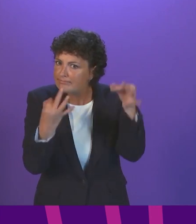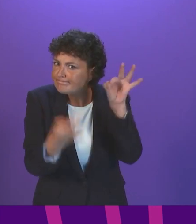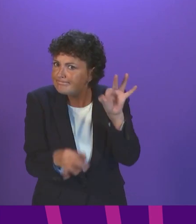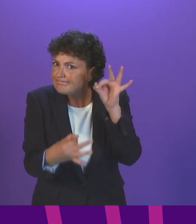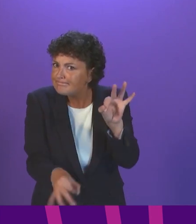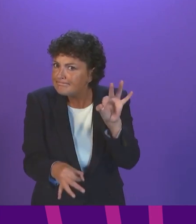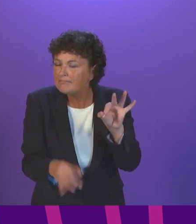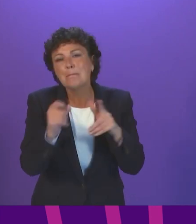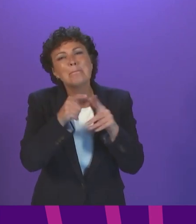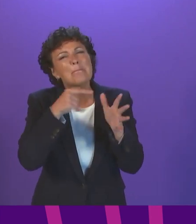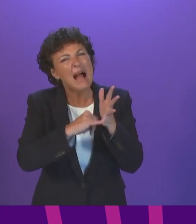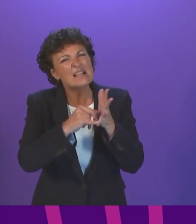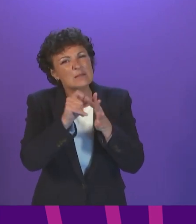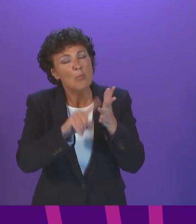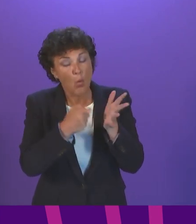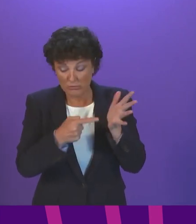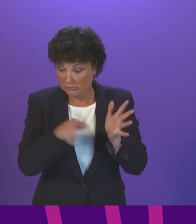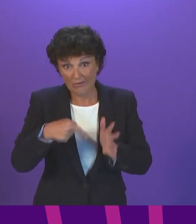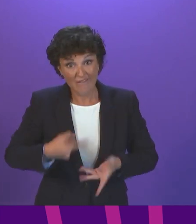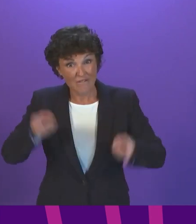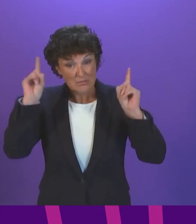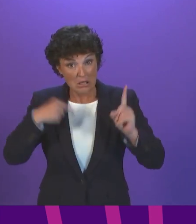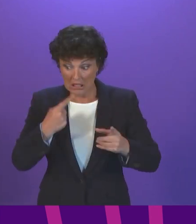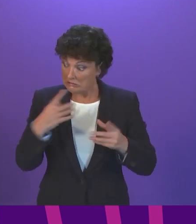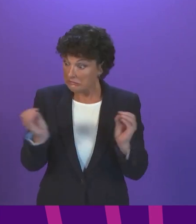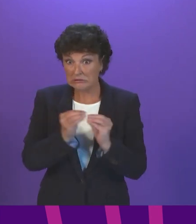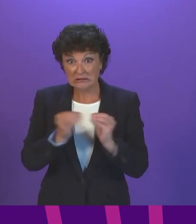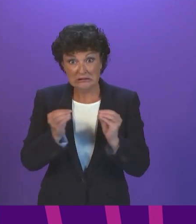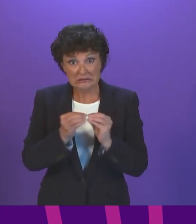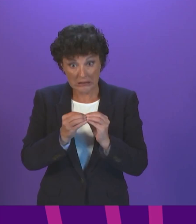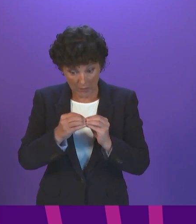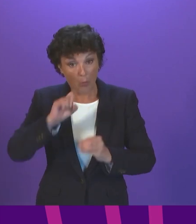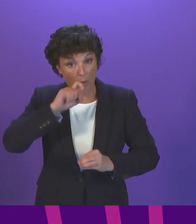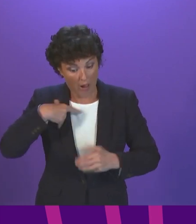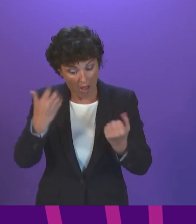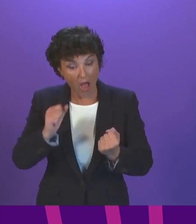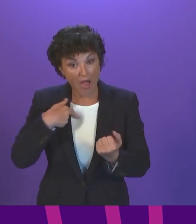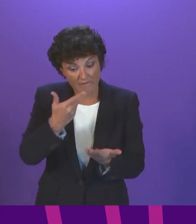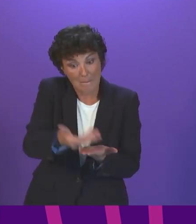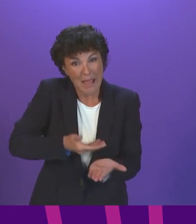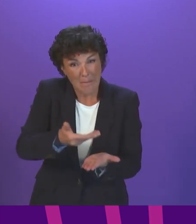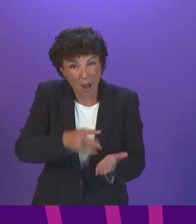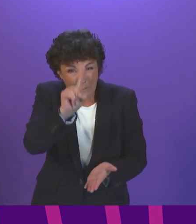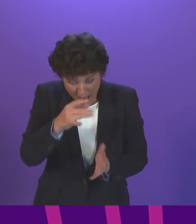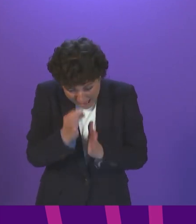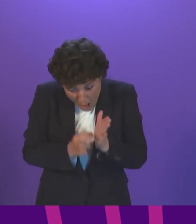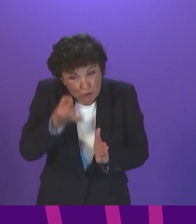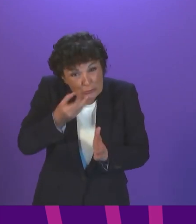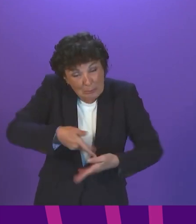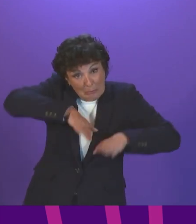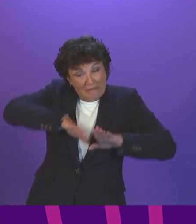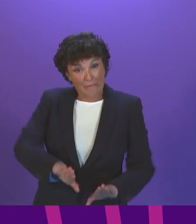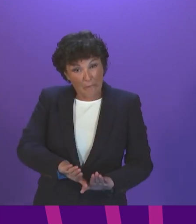The First Minister has just promised a paper that publishing it just hours before Parliament is expected to vote on vaccine passports